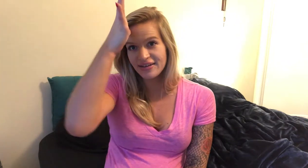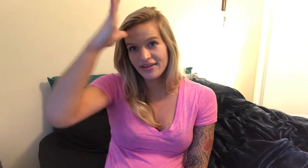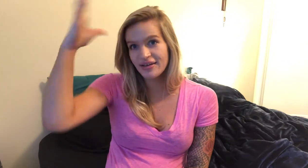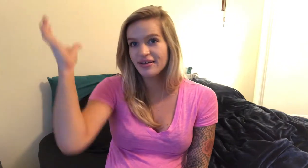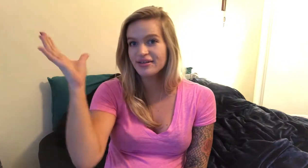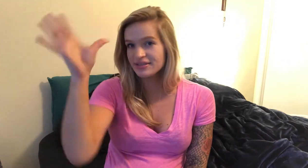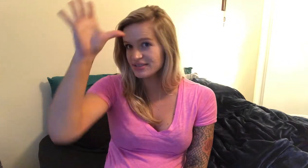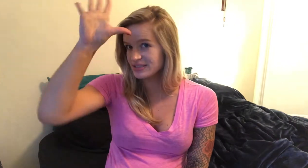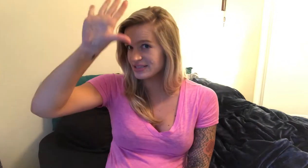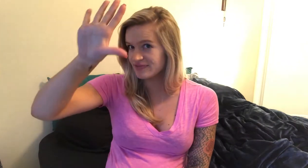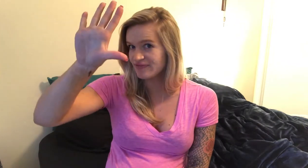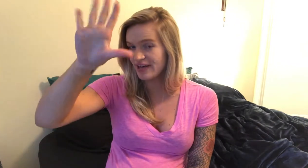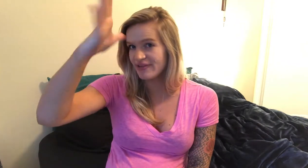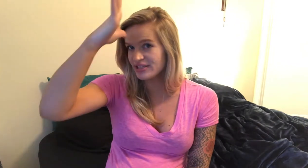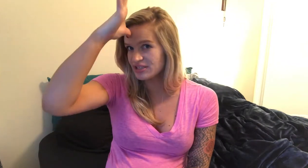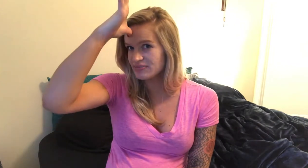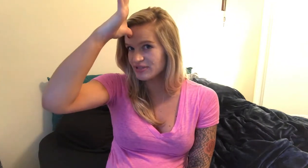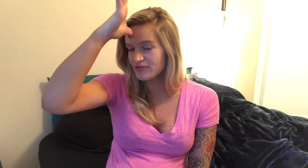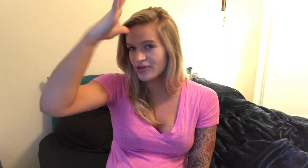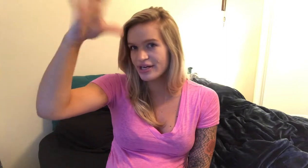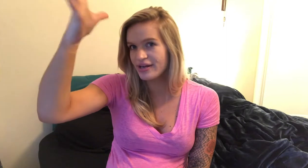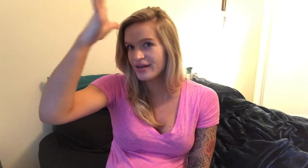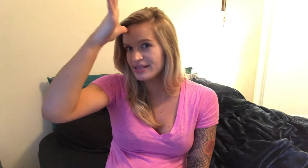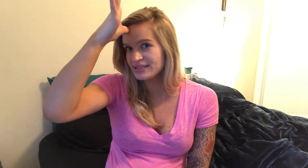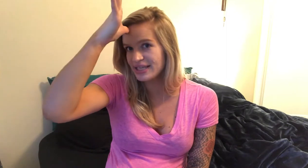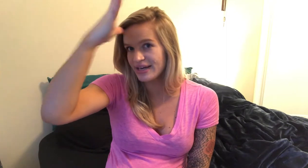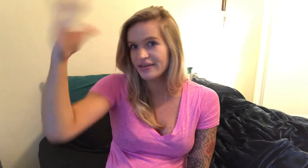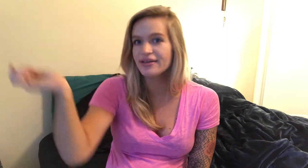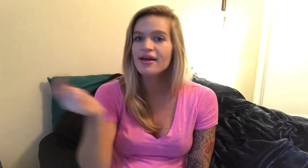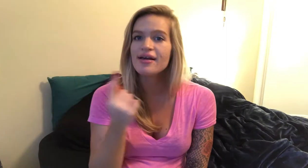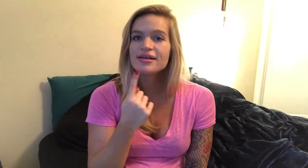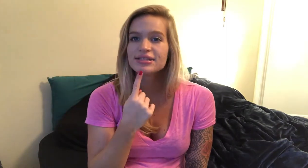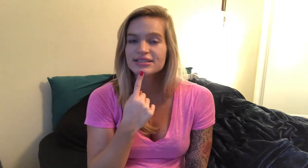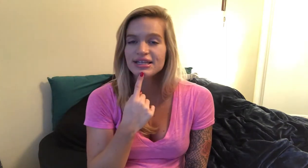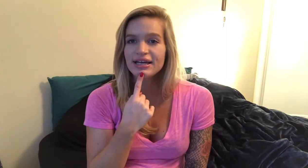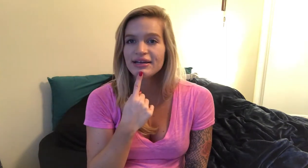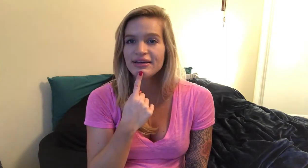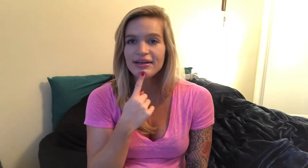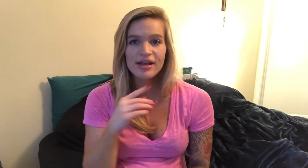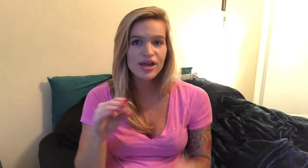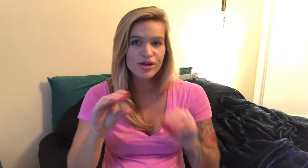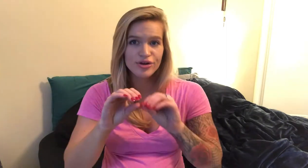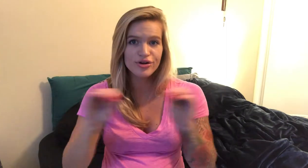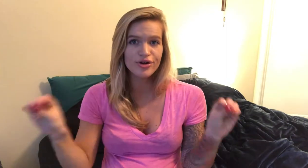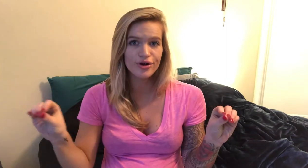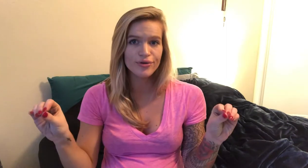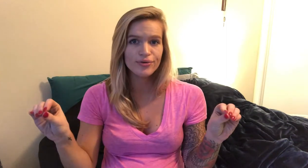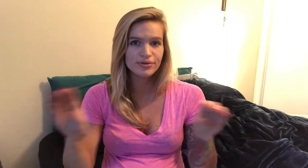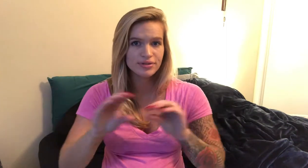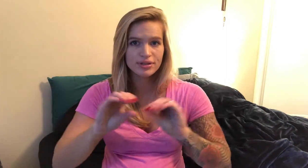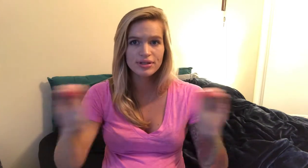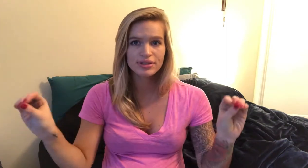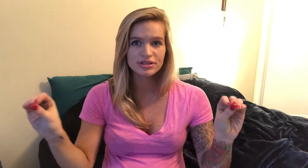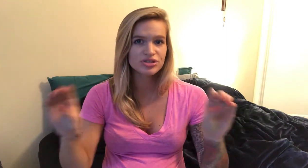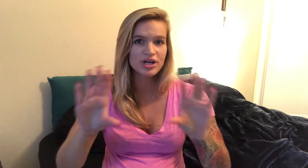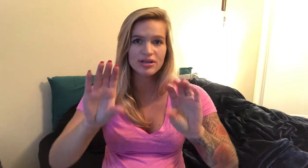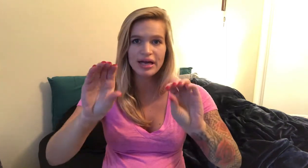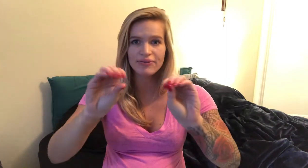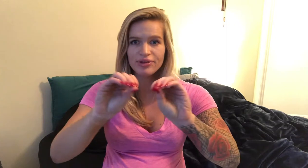this is five hand tape to the forehead daddy said no just draw a line with